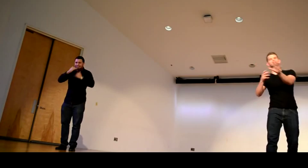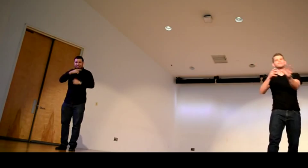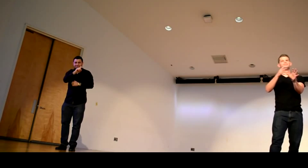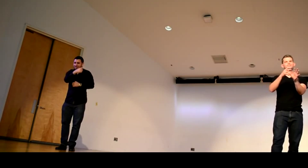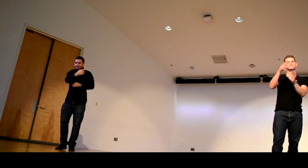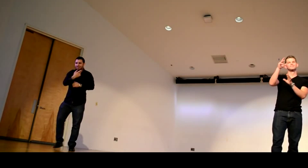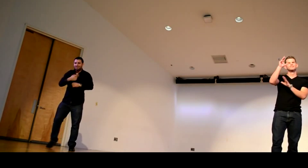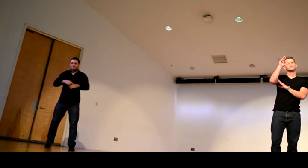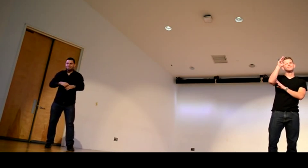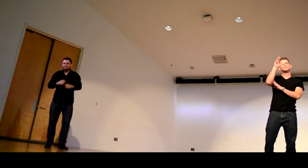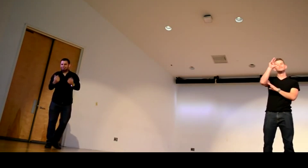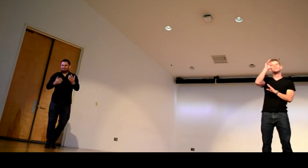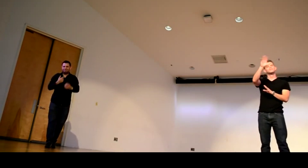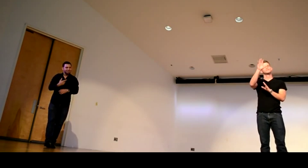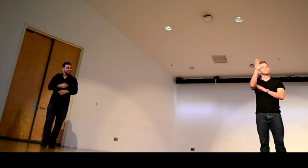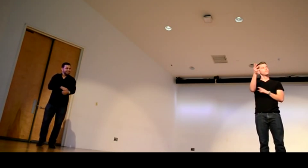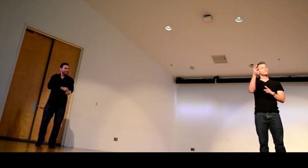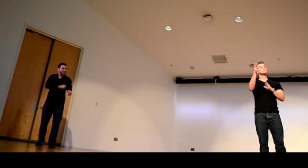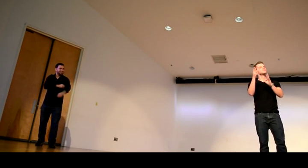their signing and, you know, things like that? Did you do that?